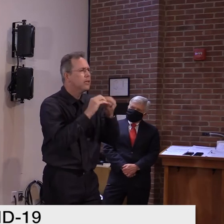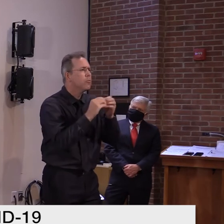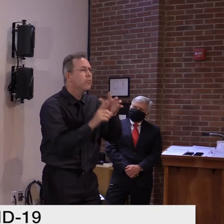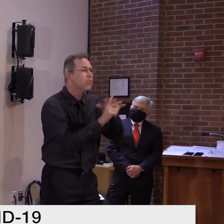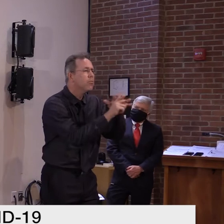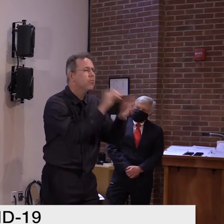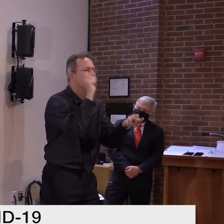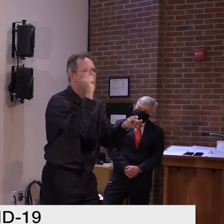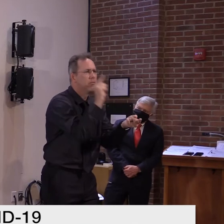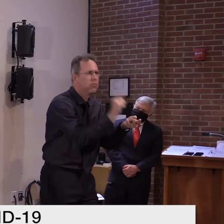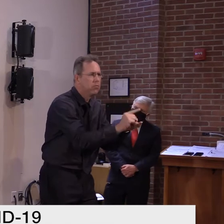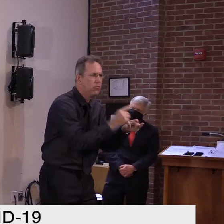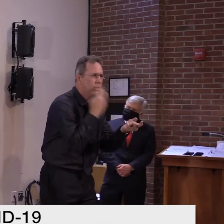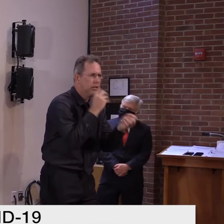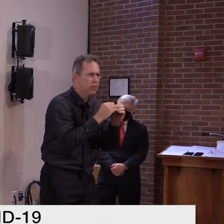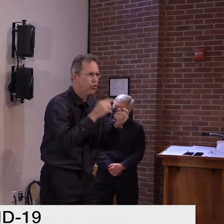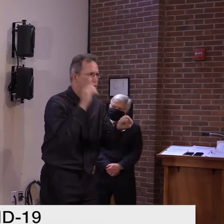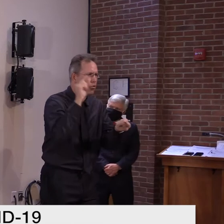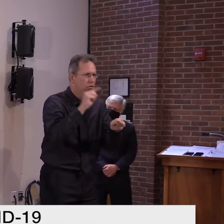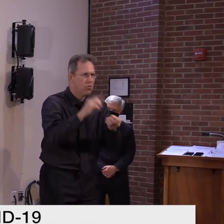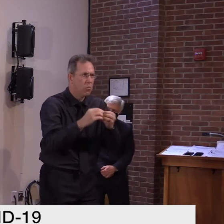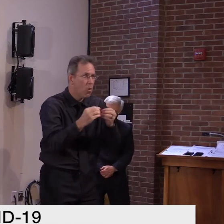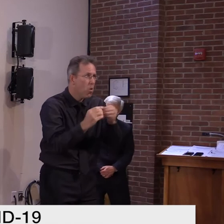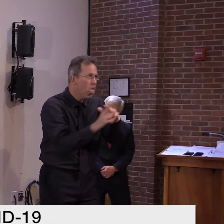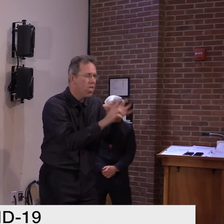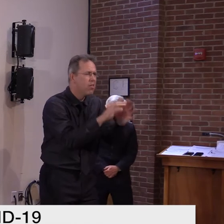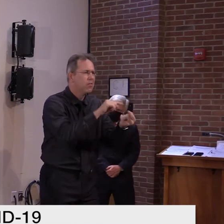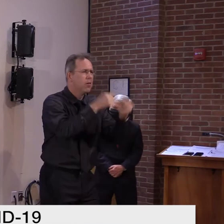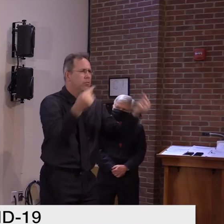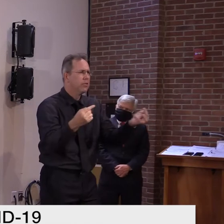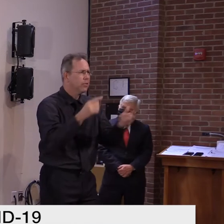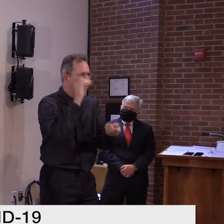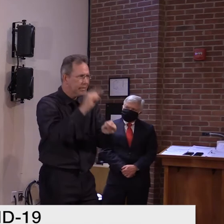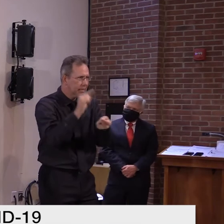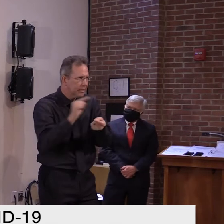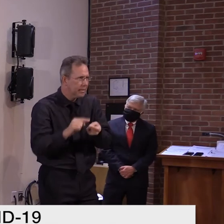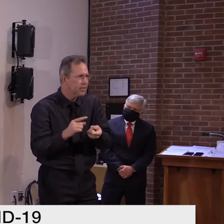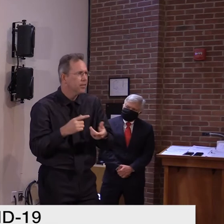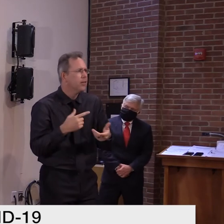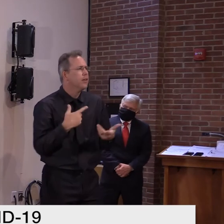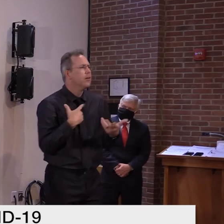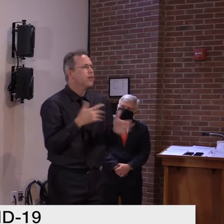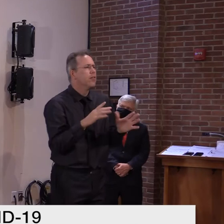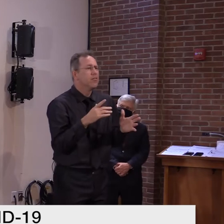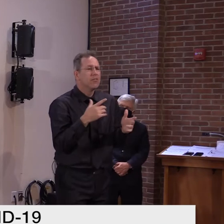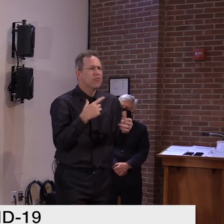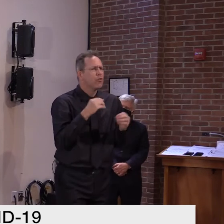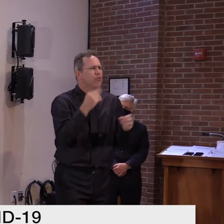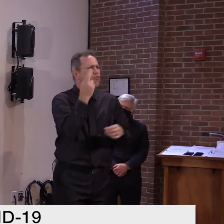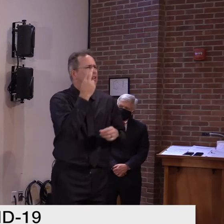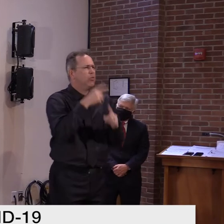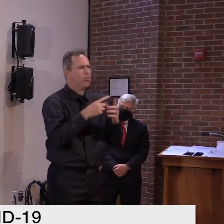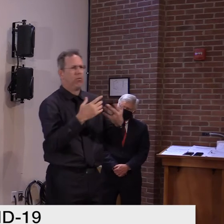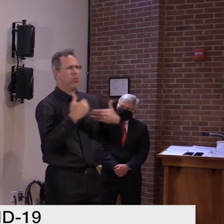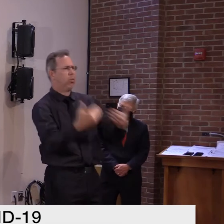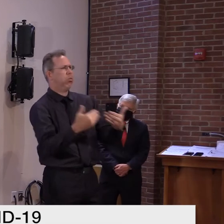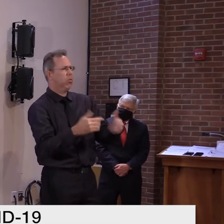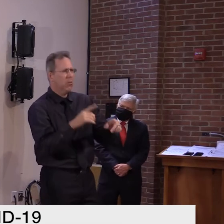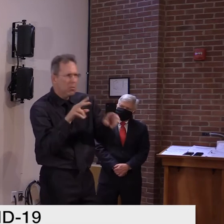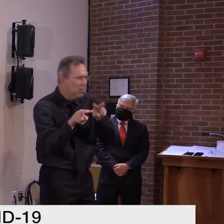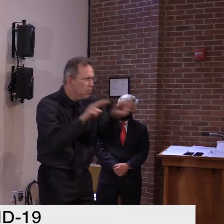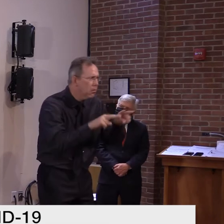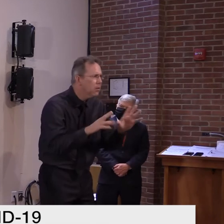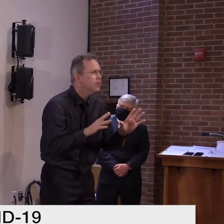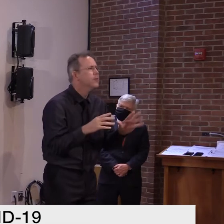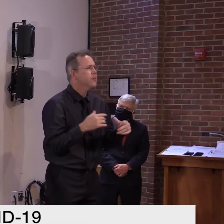we know that that is not scientifically valid reasoning. Um, one has to realize that the cases will